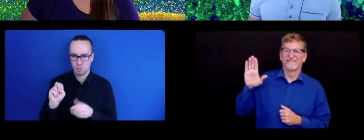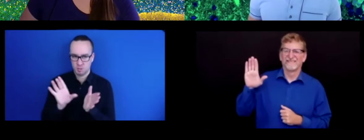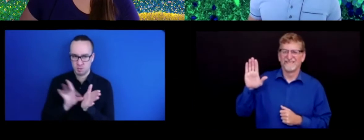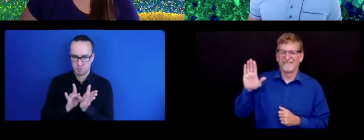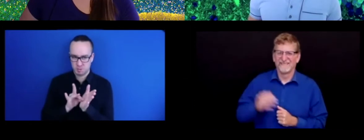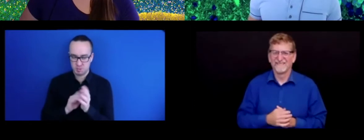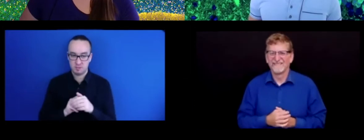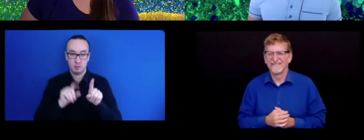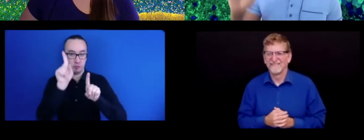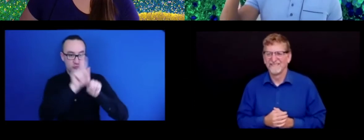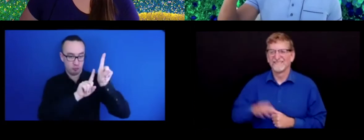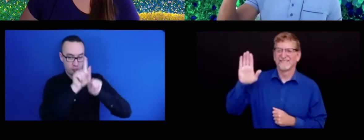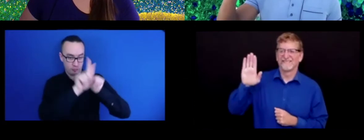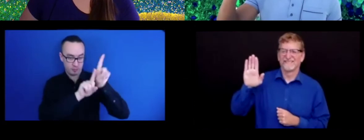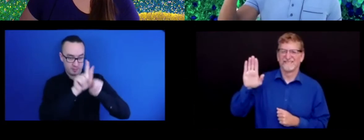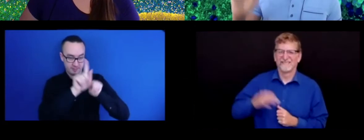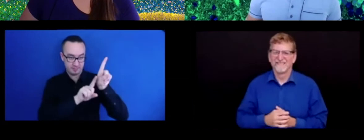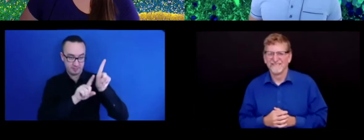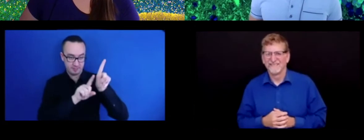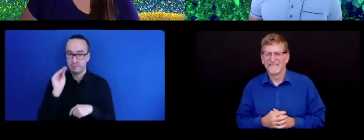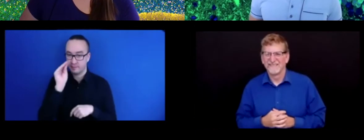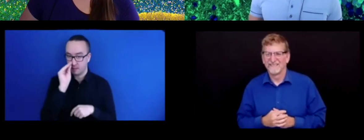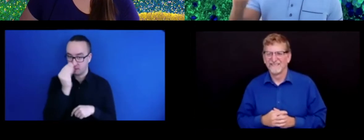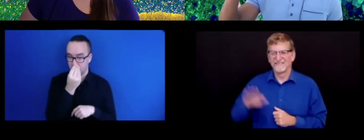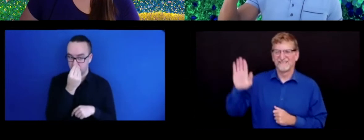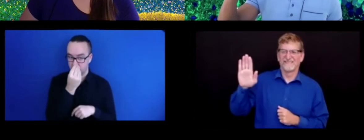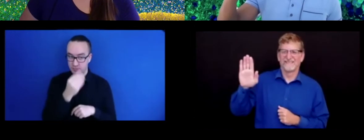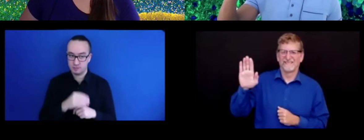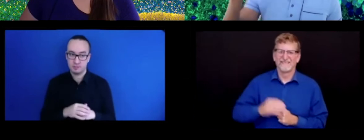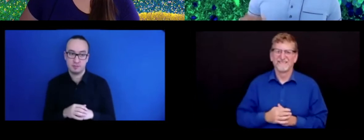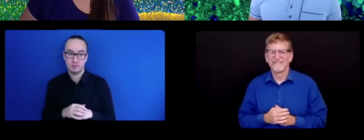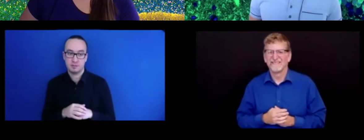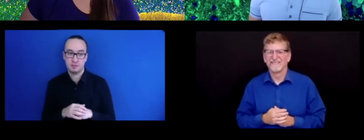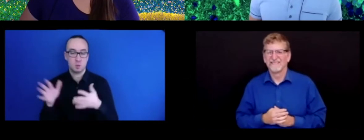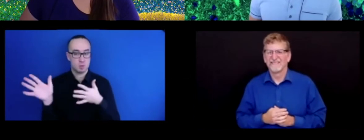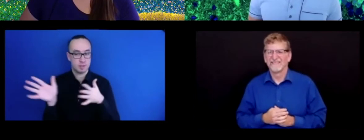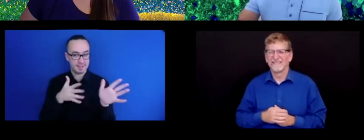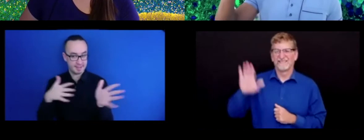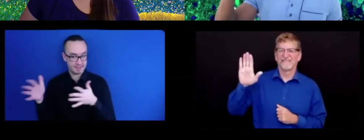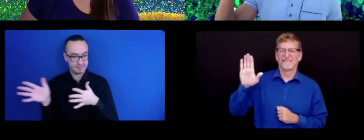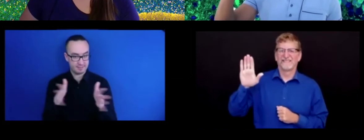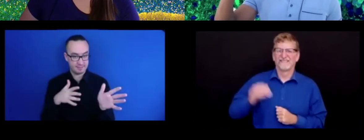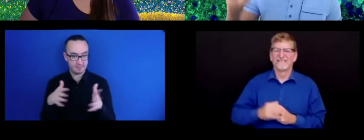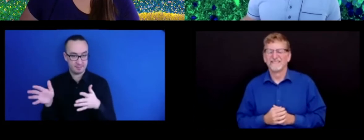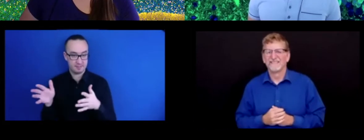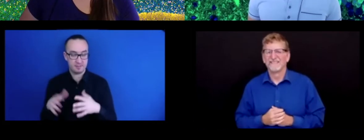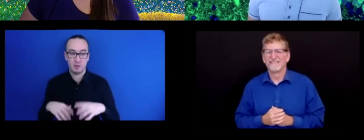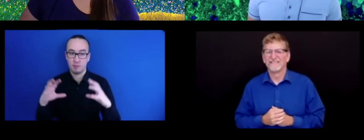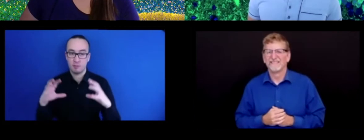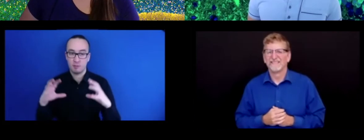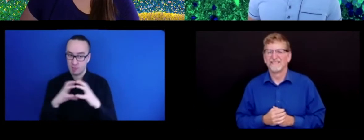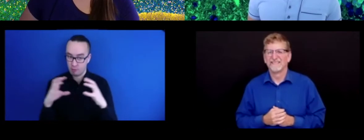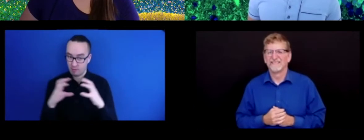Star. Flower. Wind. Ball.